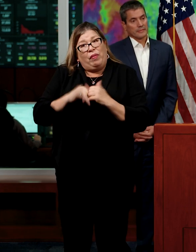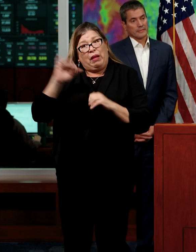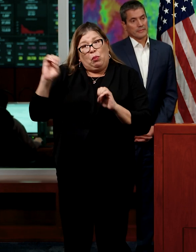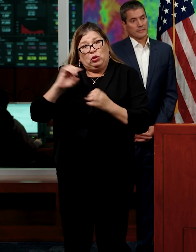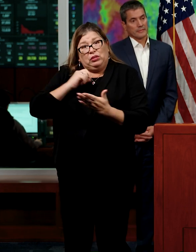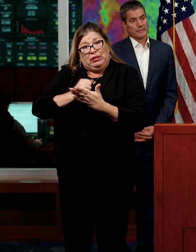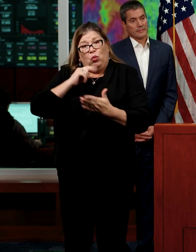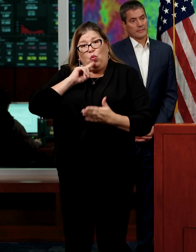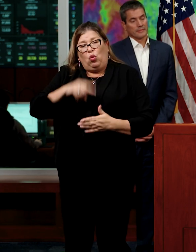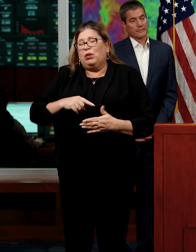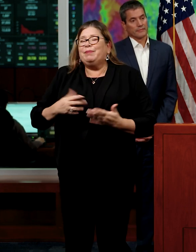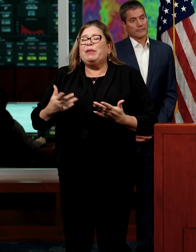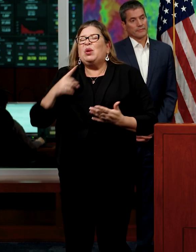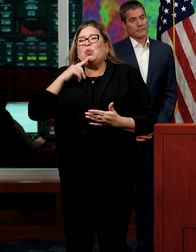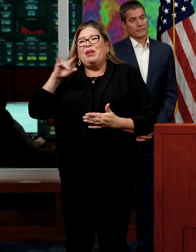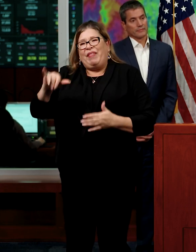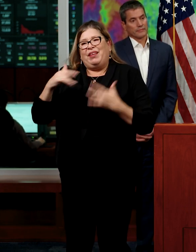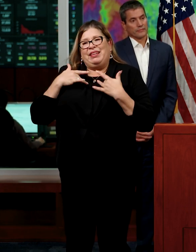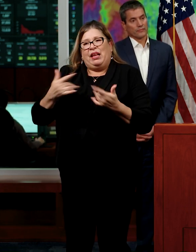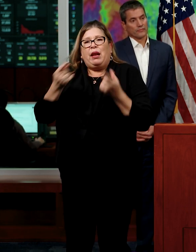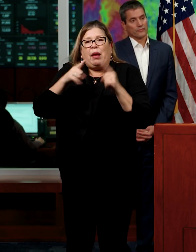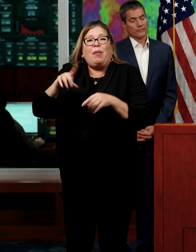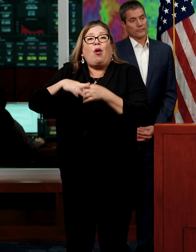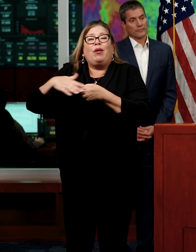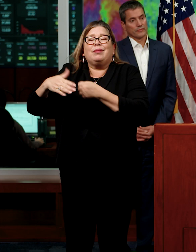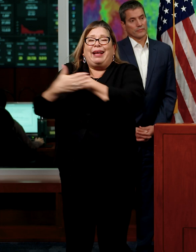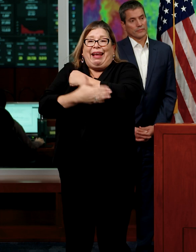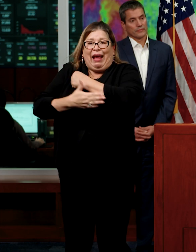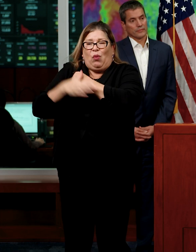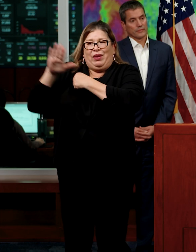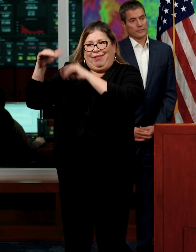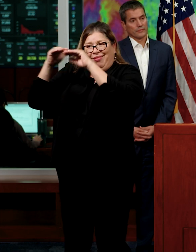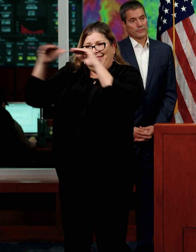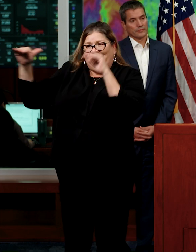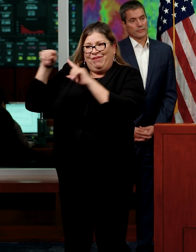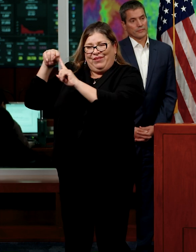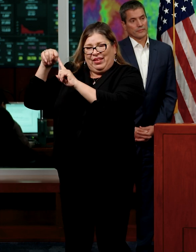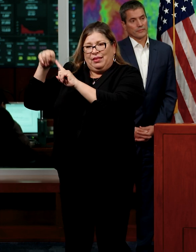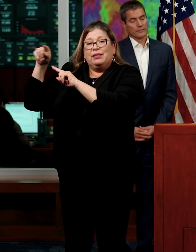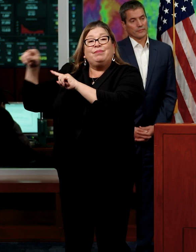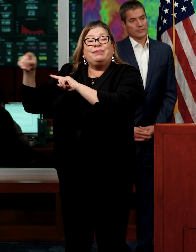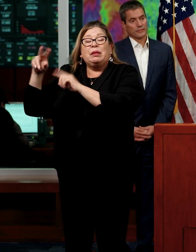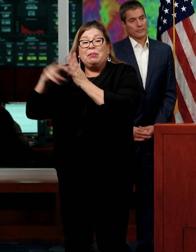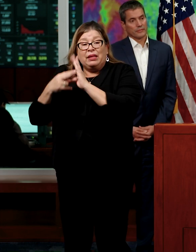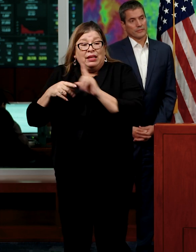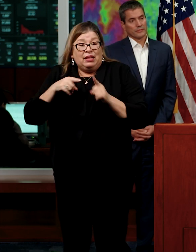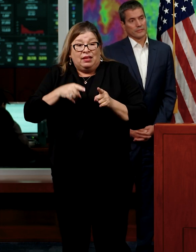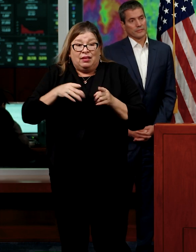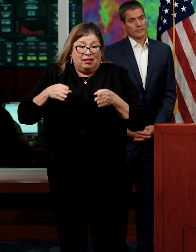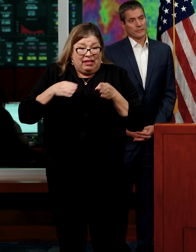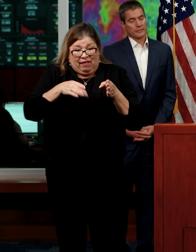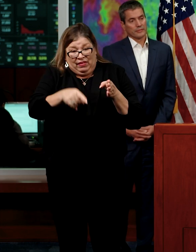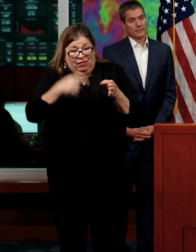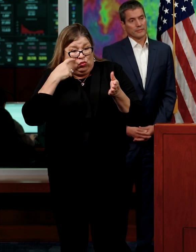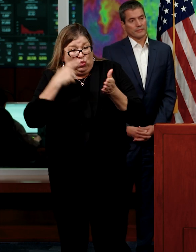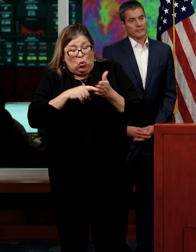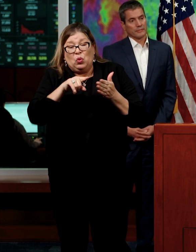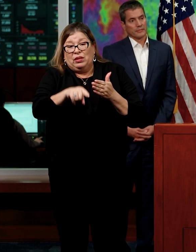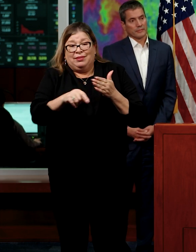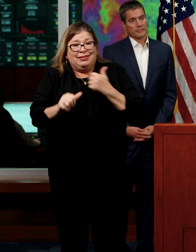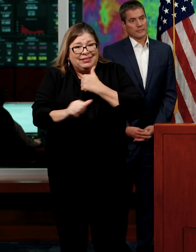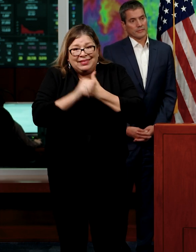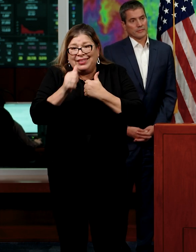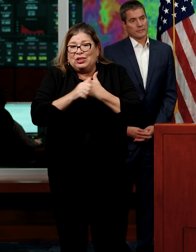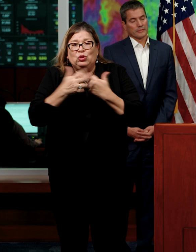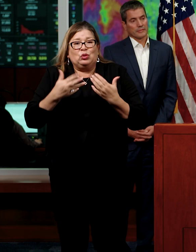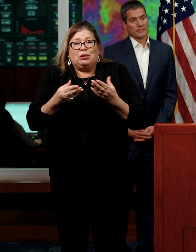that happens at the county level. Ultimately, if there is danger to life and property